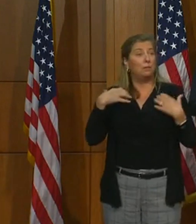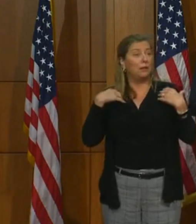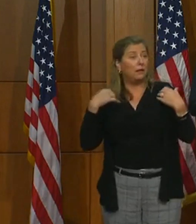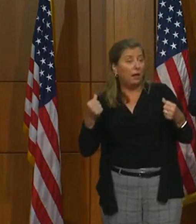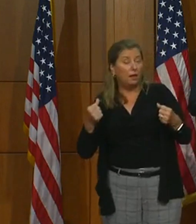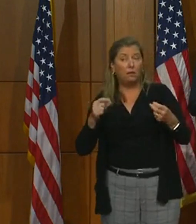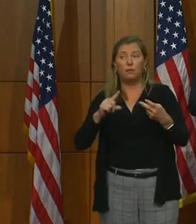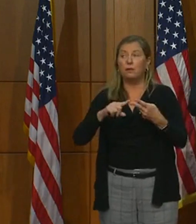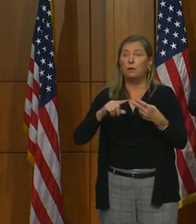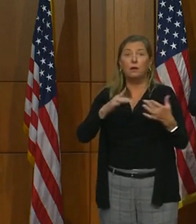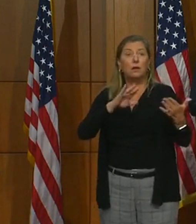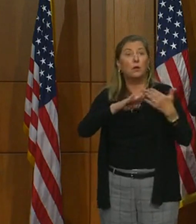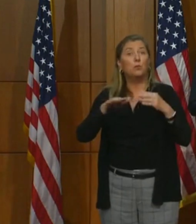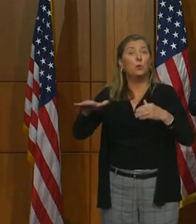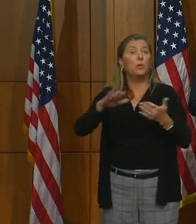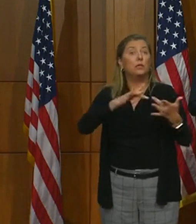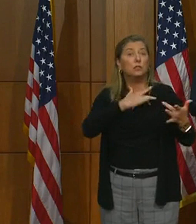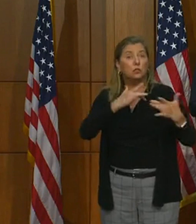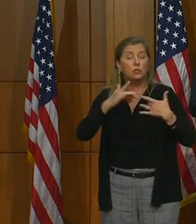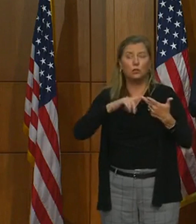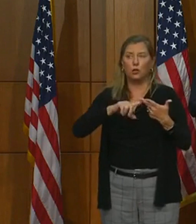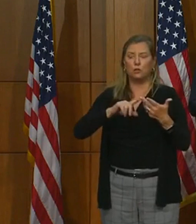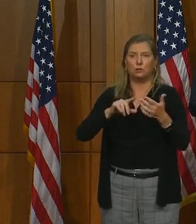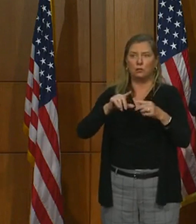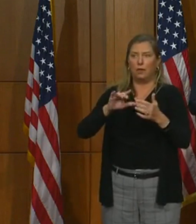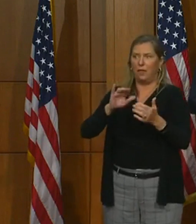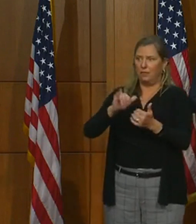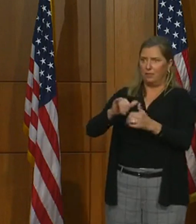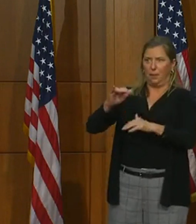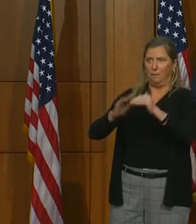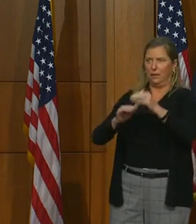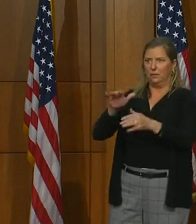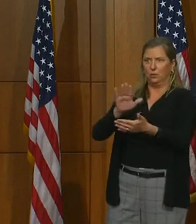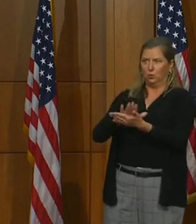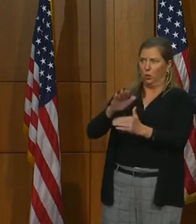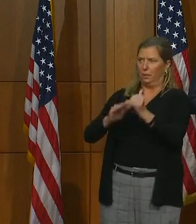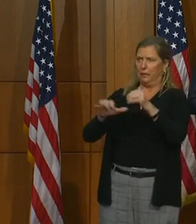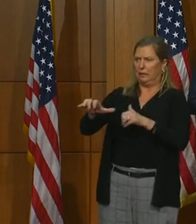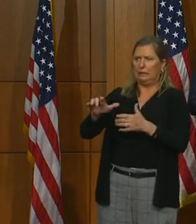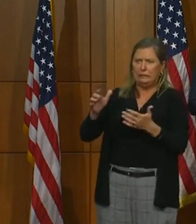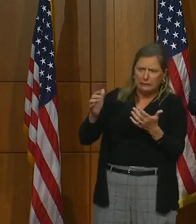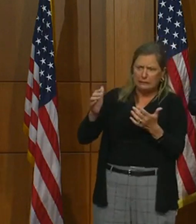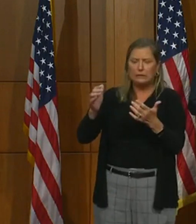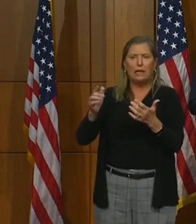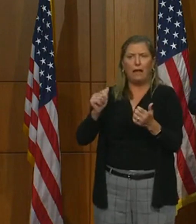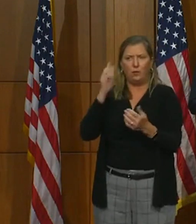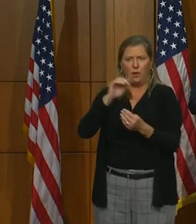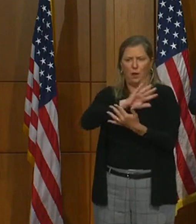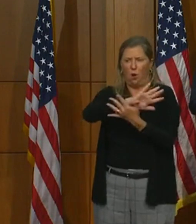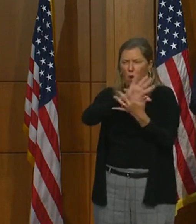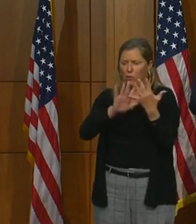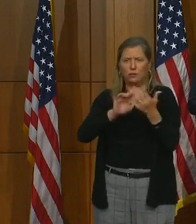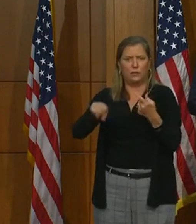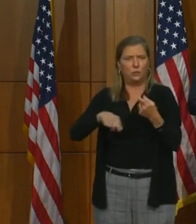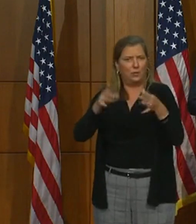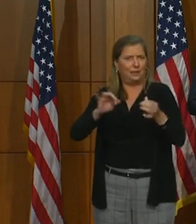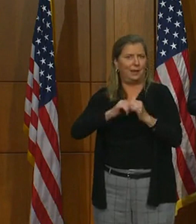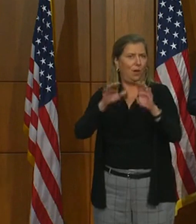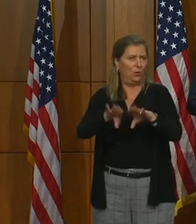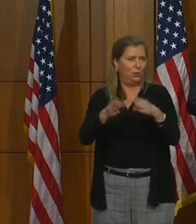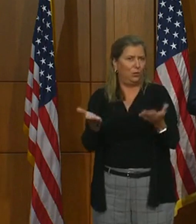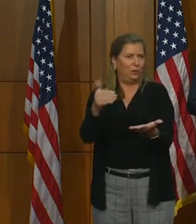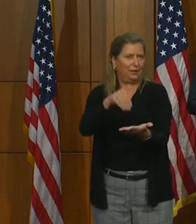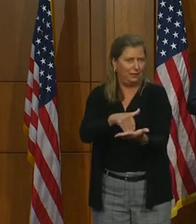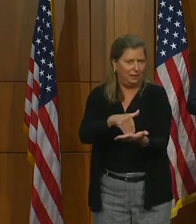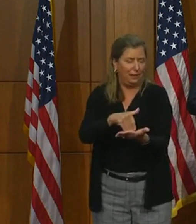concerns and practical facility constraints have to be taken into account in these school reopening decisions. And we